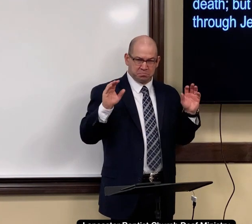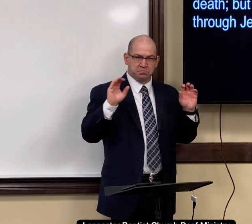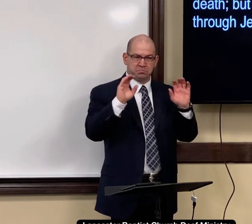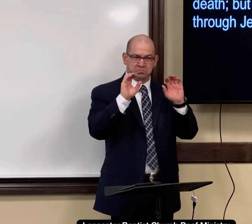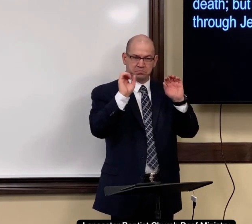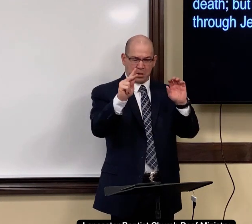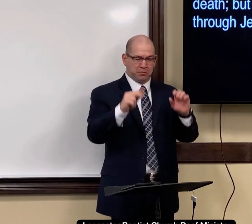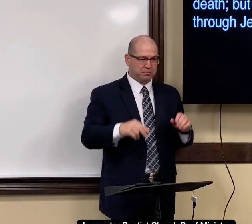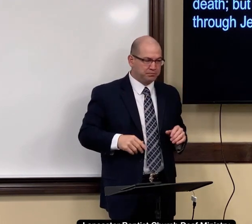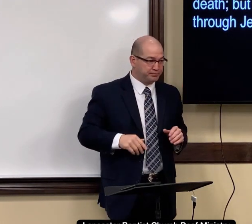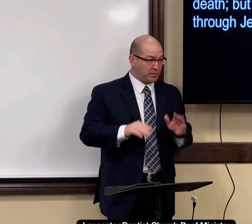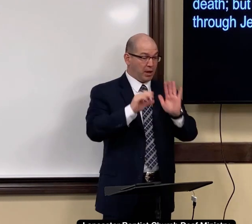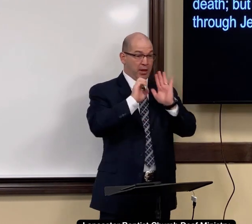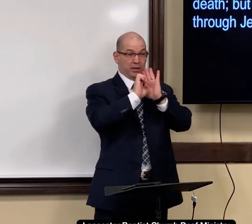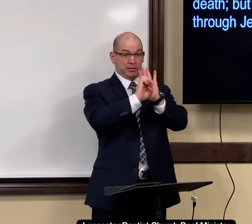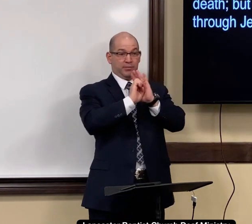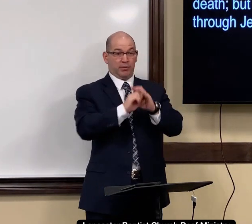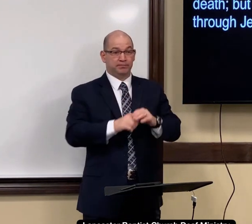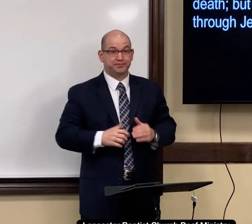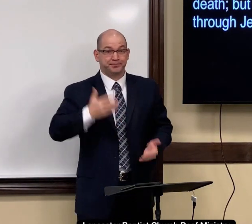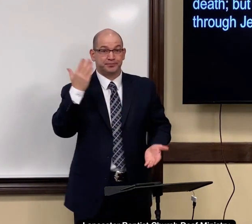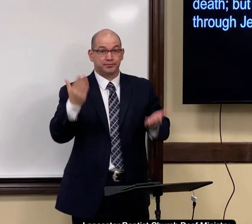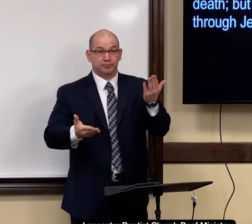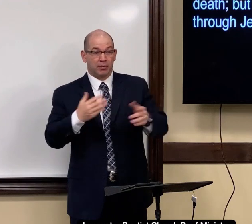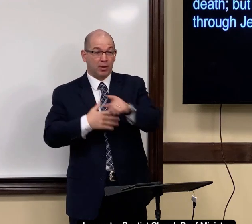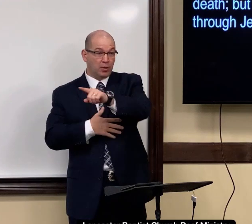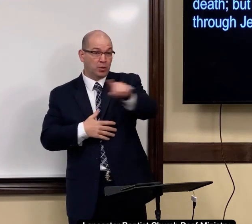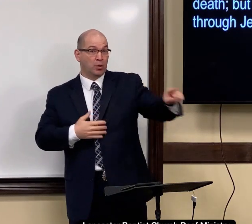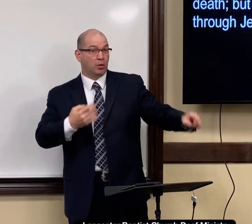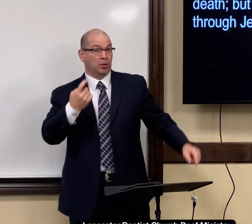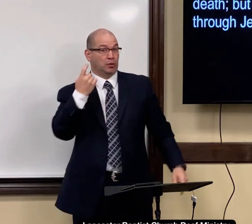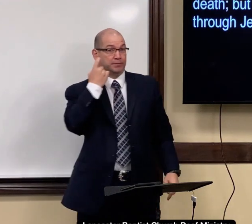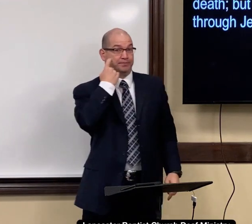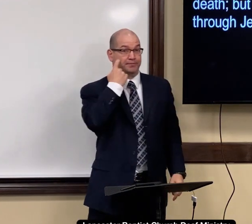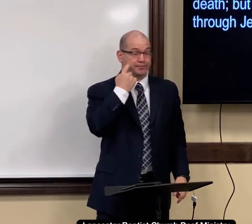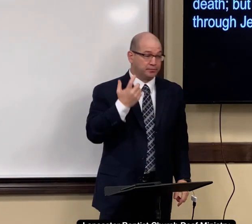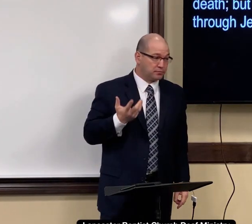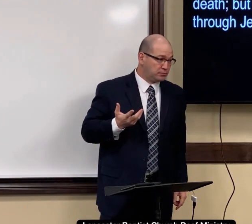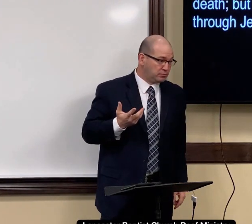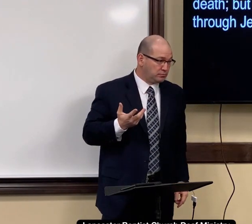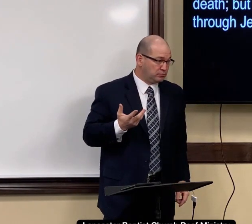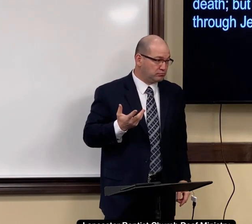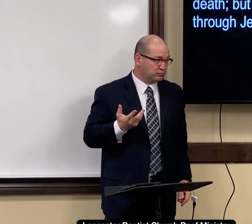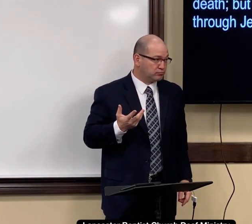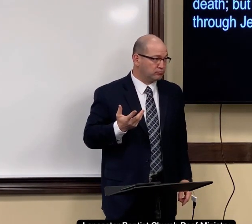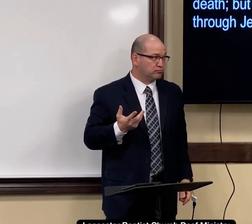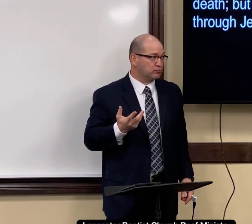All right. For example, maybe, perhaps, recently,